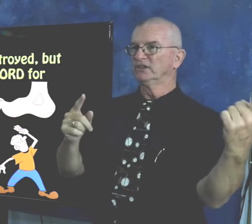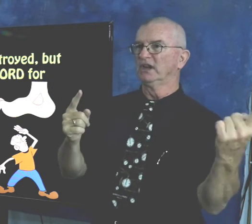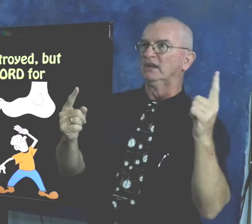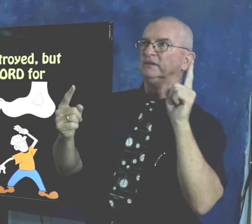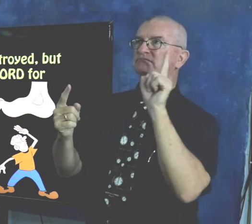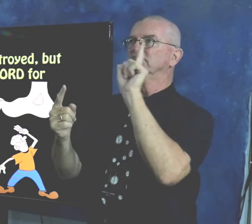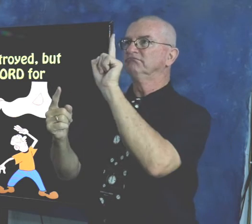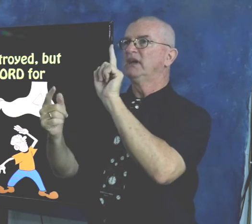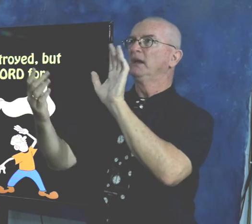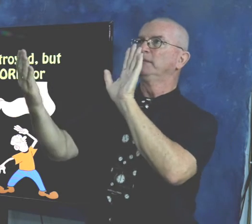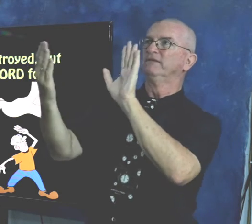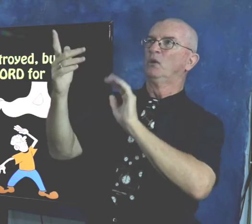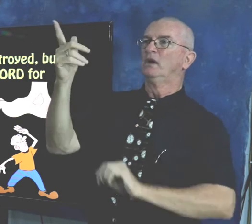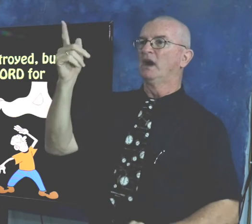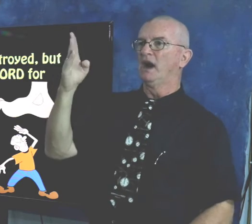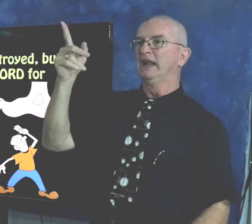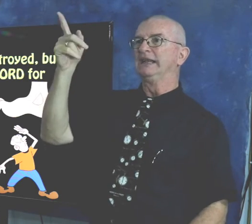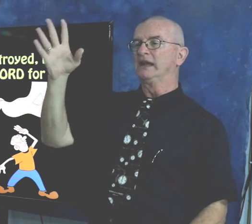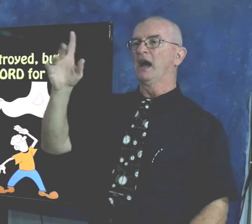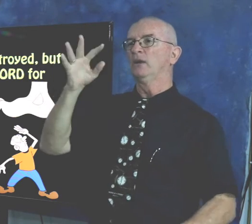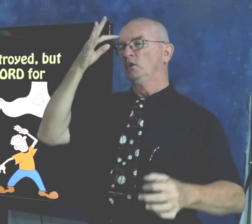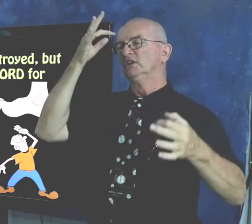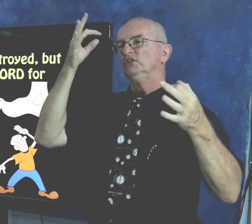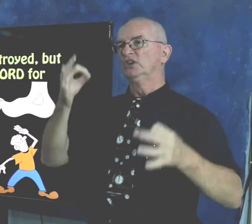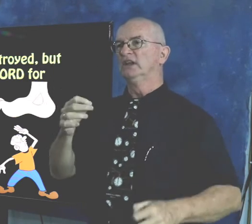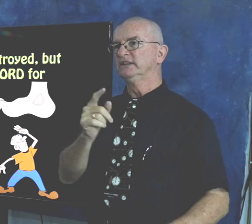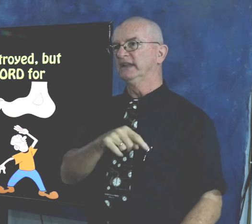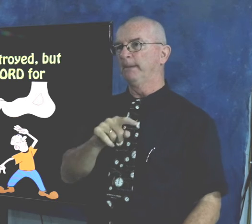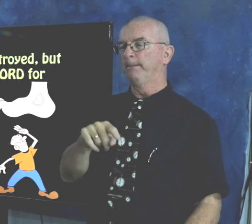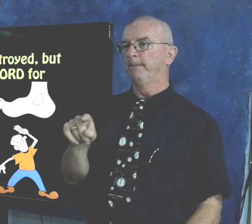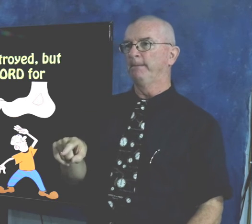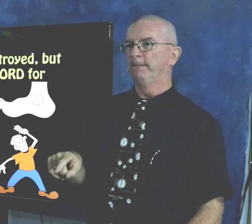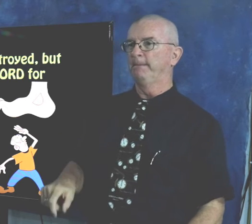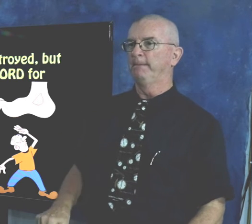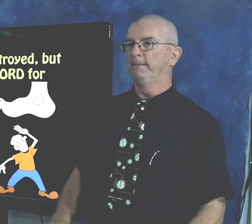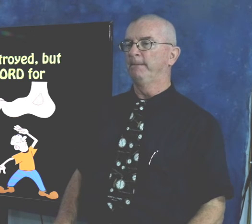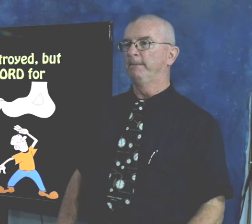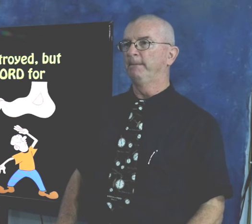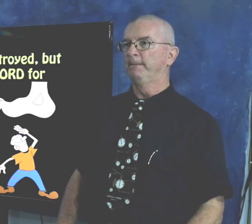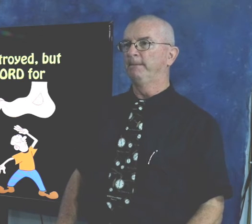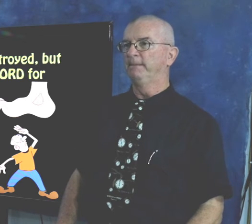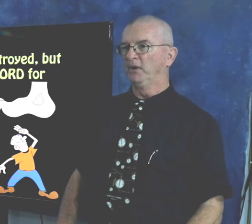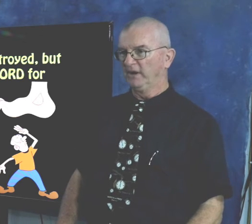every person is going to go before God and God will judge them.